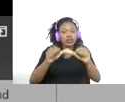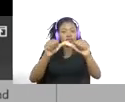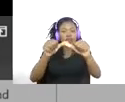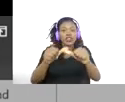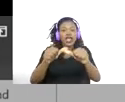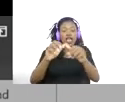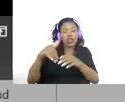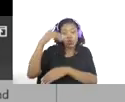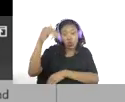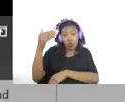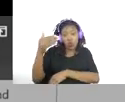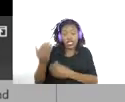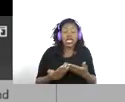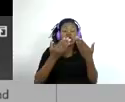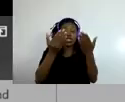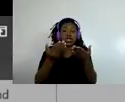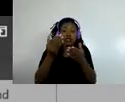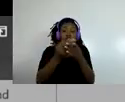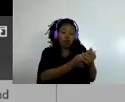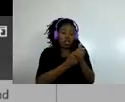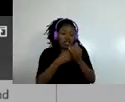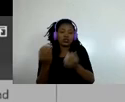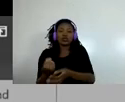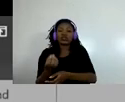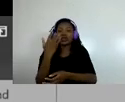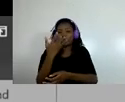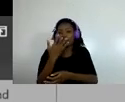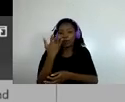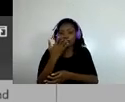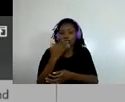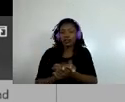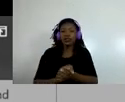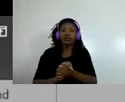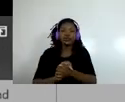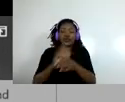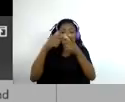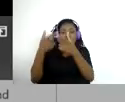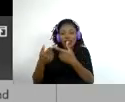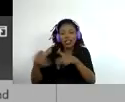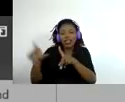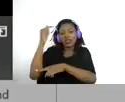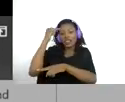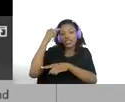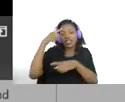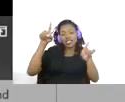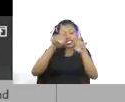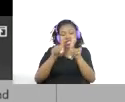partners with flowers and partner with ones who are strong in that. And that I think is the same with other goods. You need to be very close to